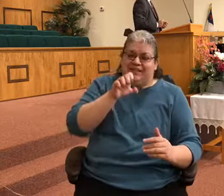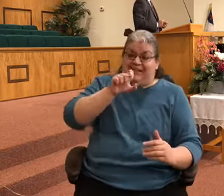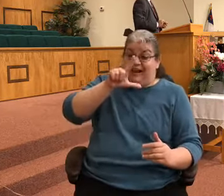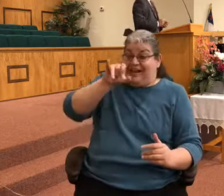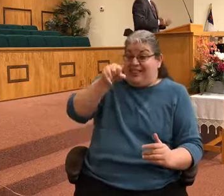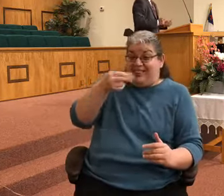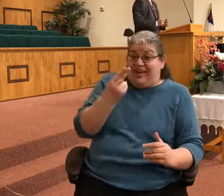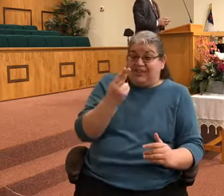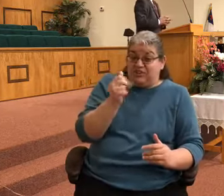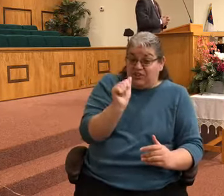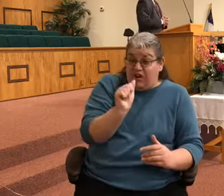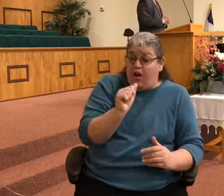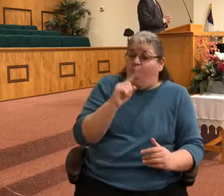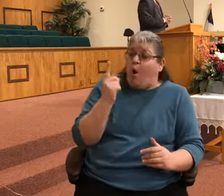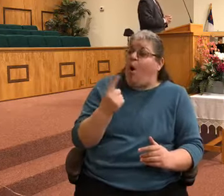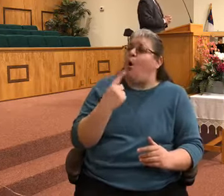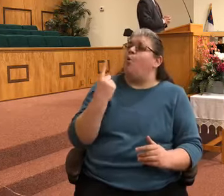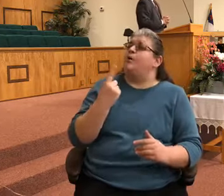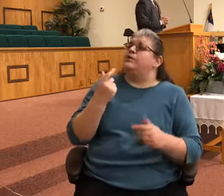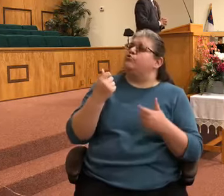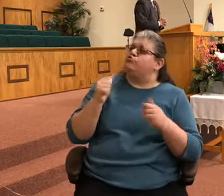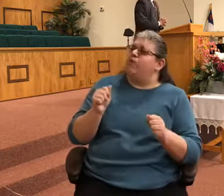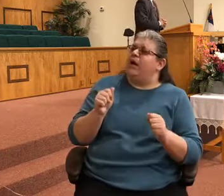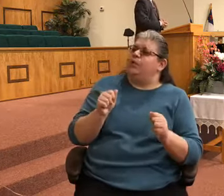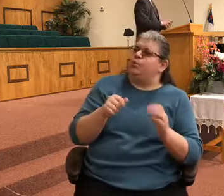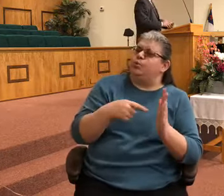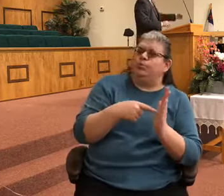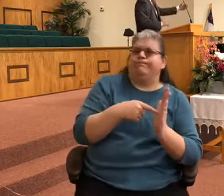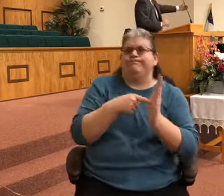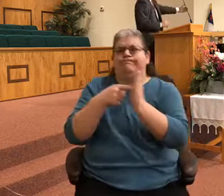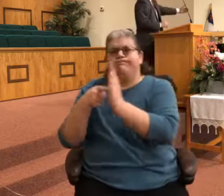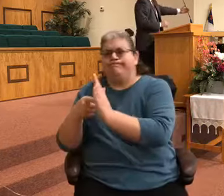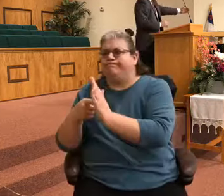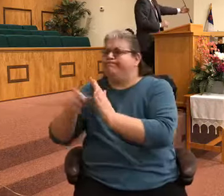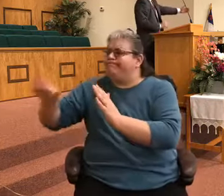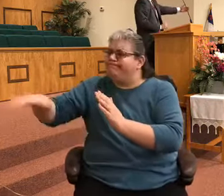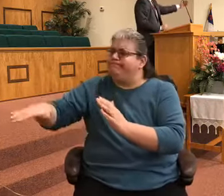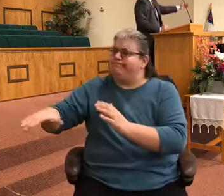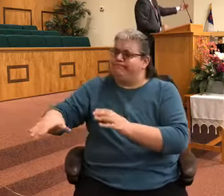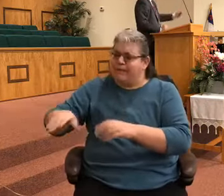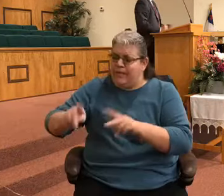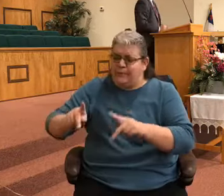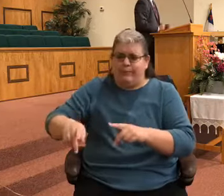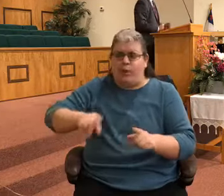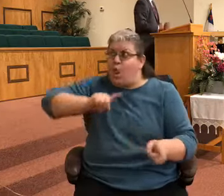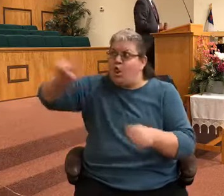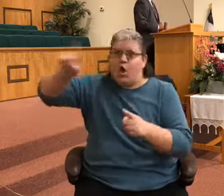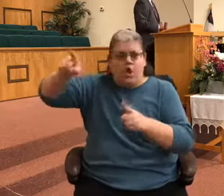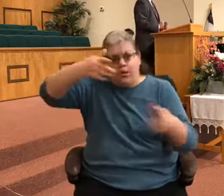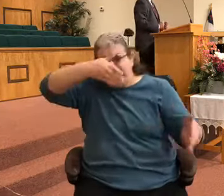And we're going to see that, inevitably, it's not the man of God. It's the God of the man that makes the difference.